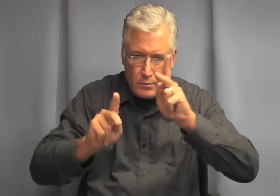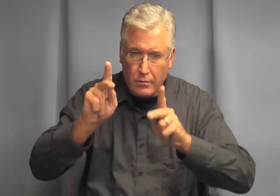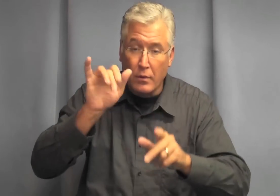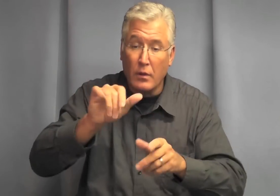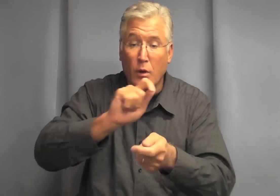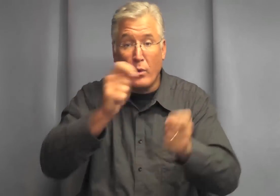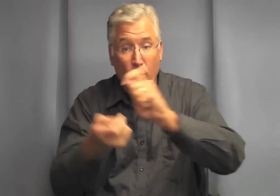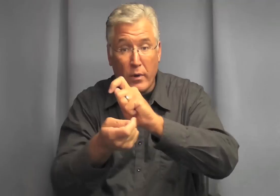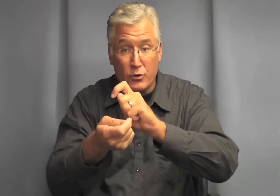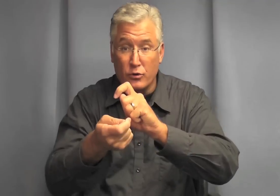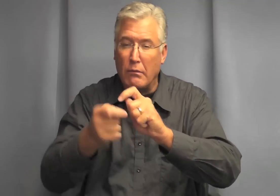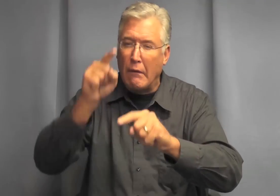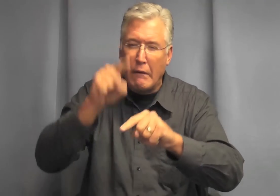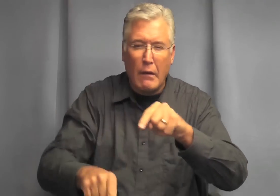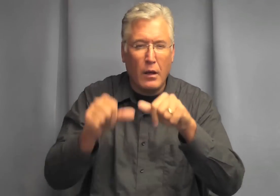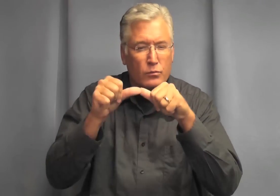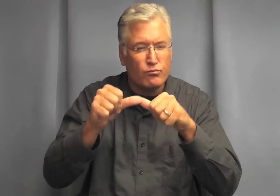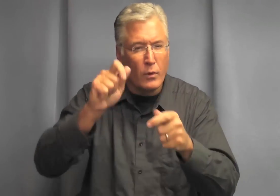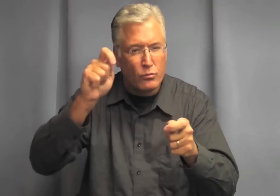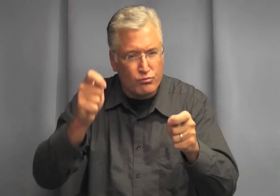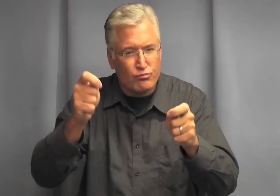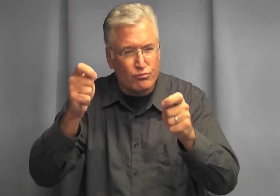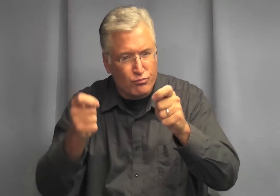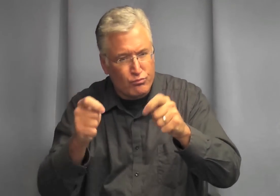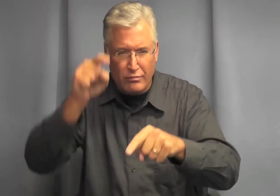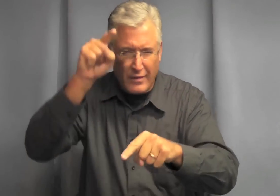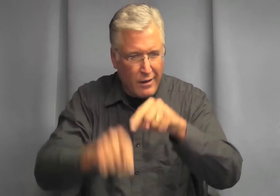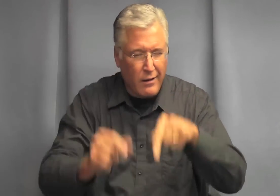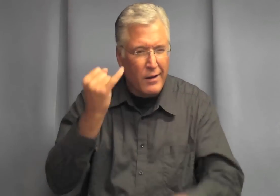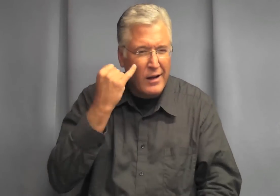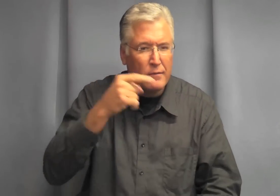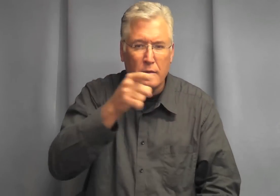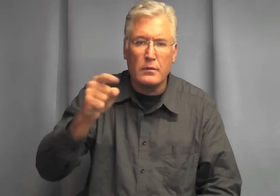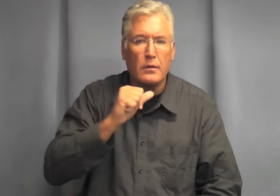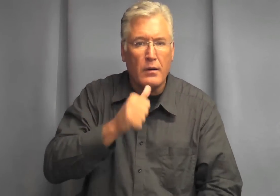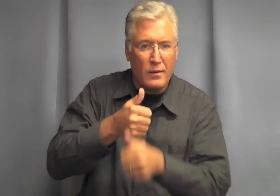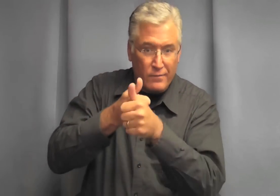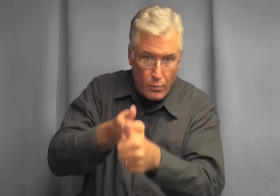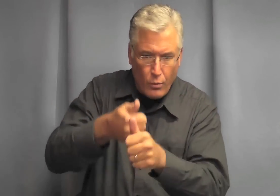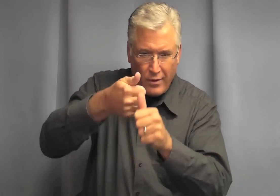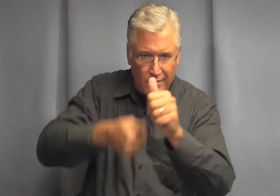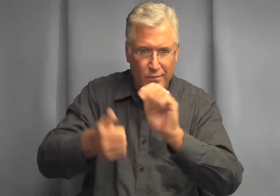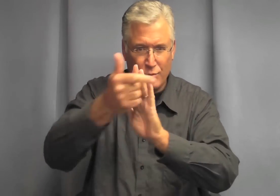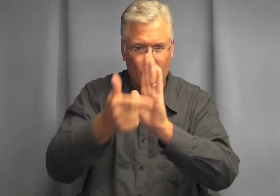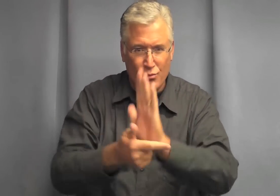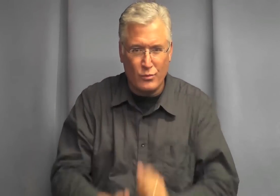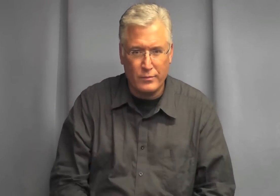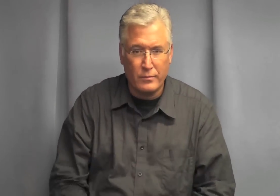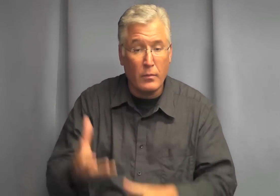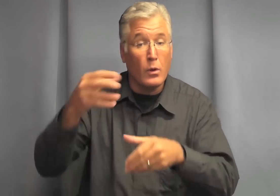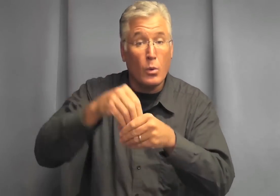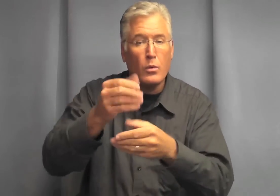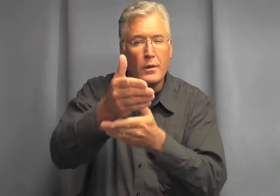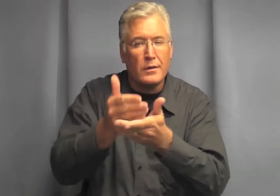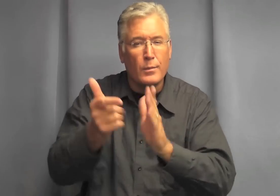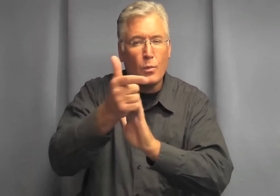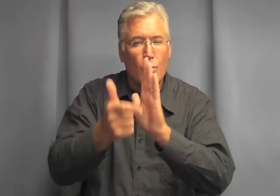discussing just this convincing the people they needed to reform themselves to change themselves if they did not follow the law